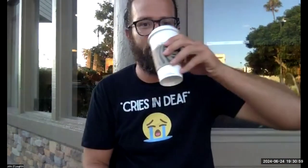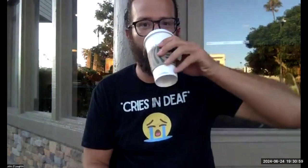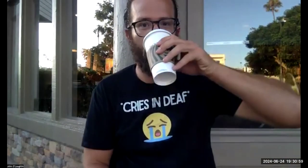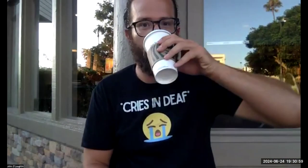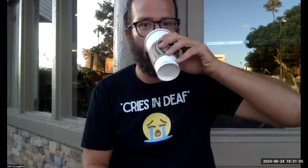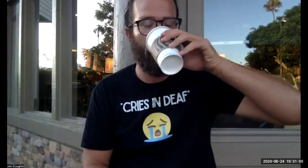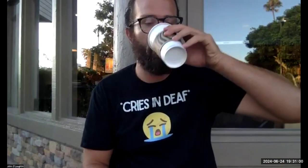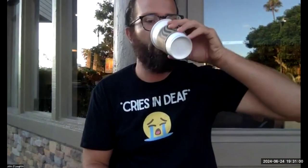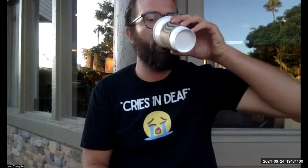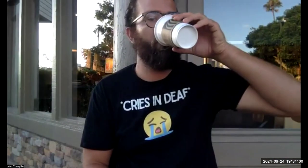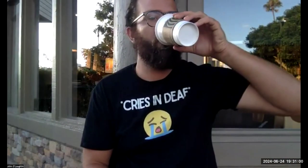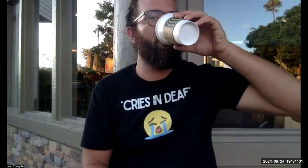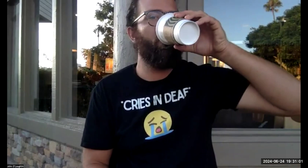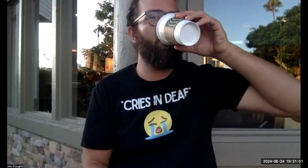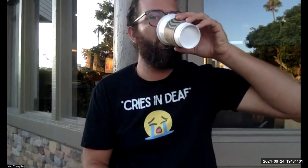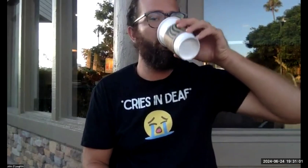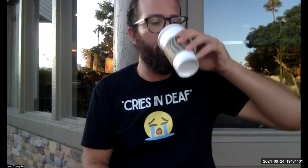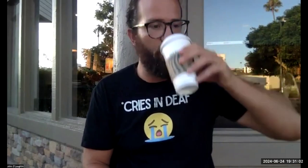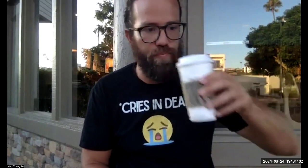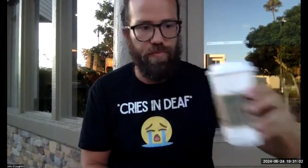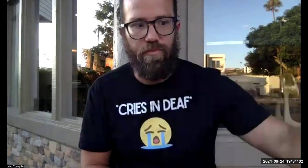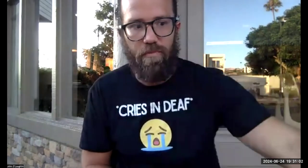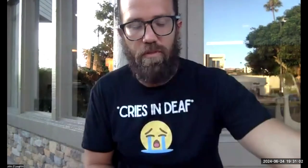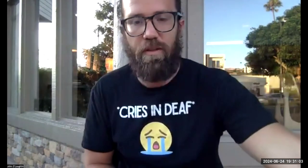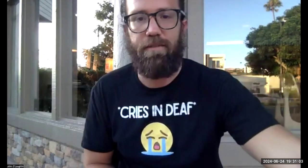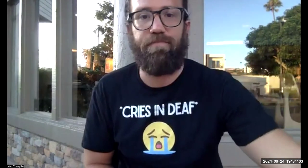to me if you would like to as well? Do you have any other questions or comments?